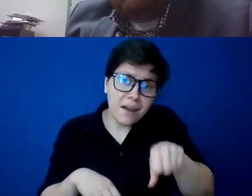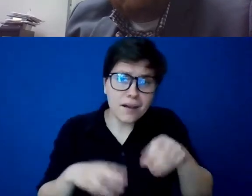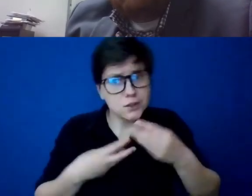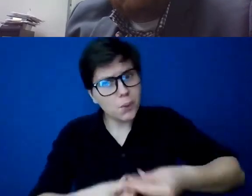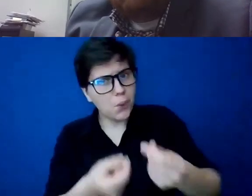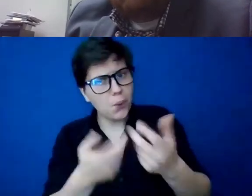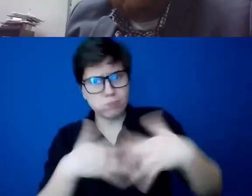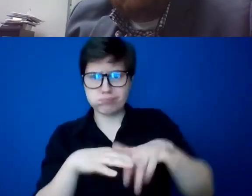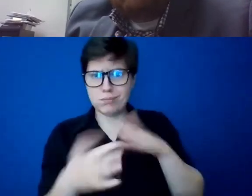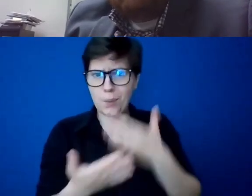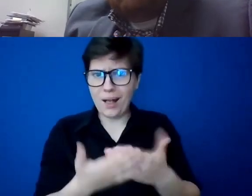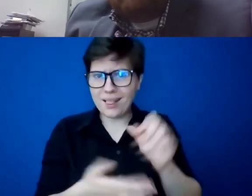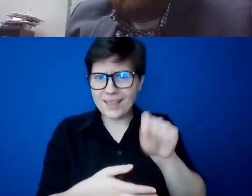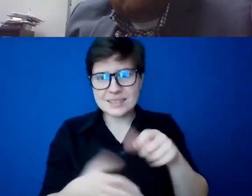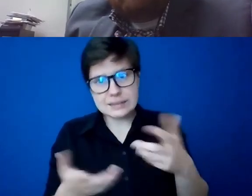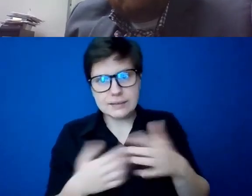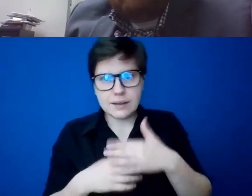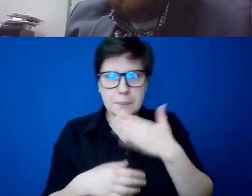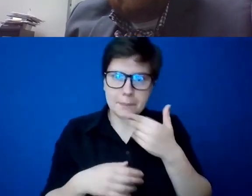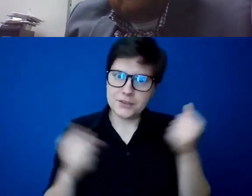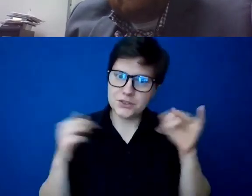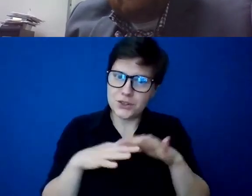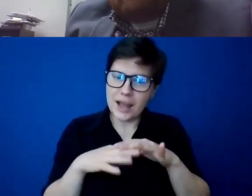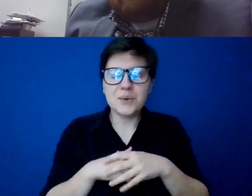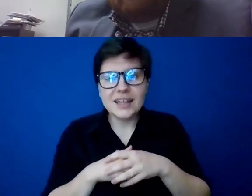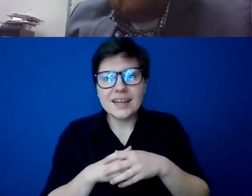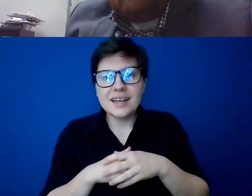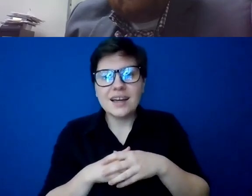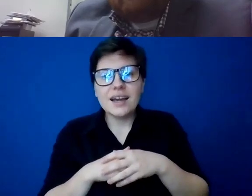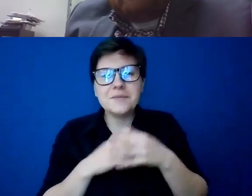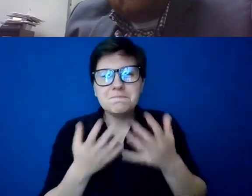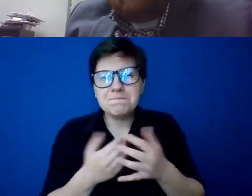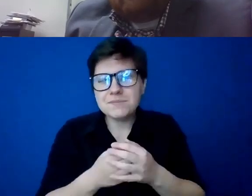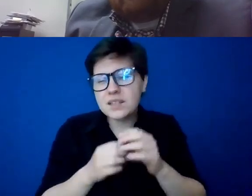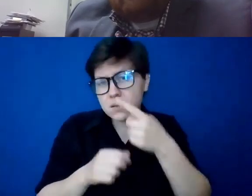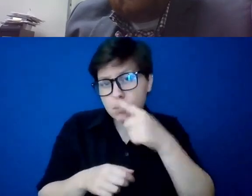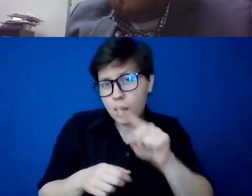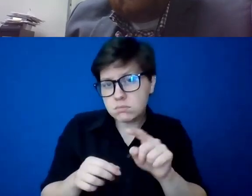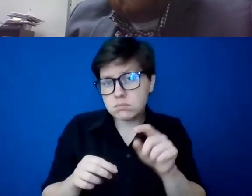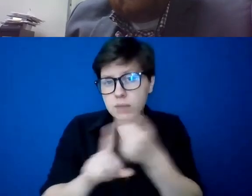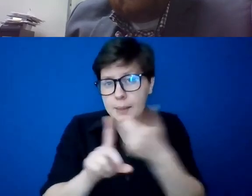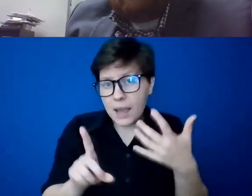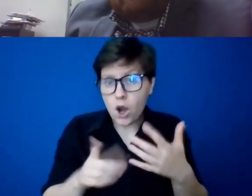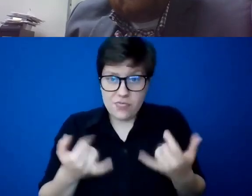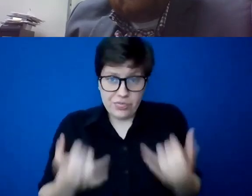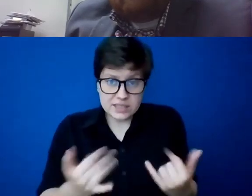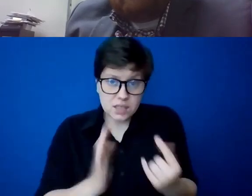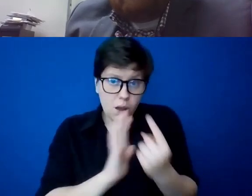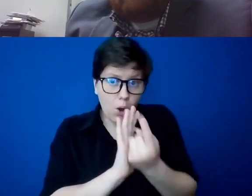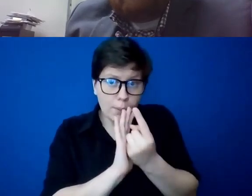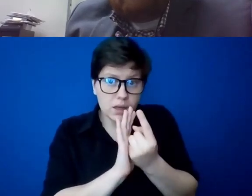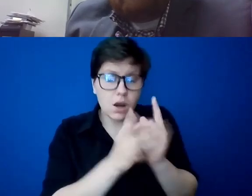as it is, as it is, we probably better turn out. Um, but I, can you comment on this moment in relationship to the